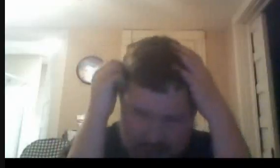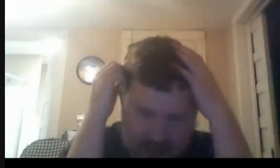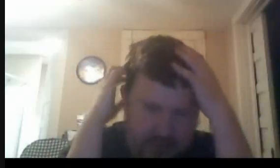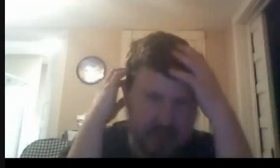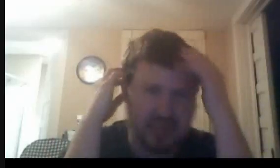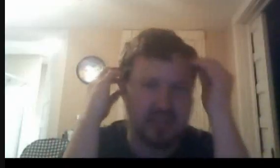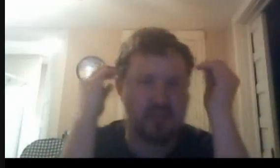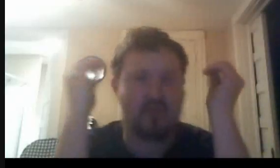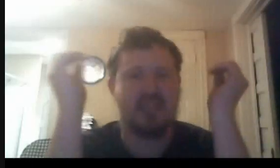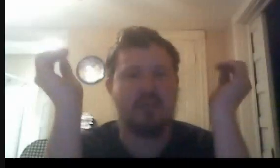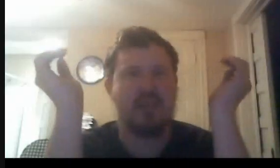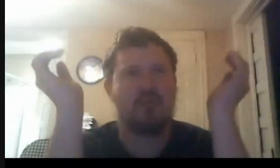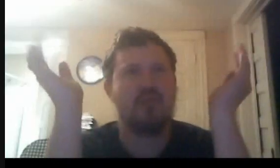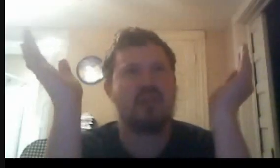It's probably some of ones I really wanted.